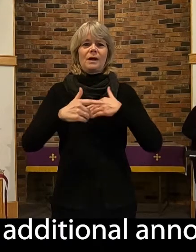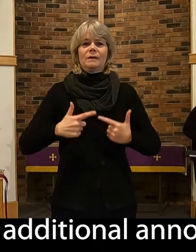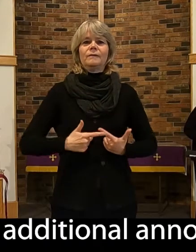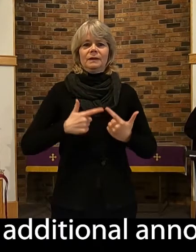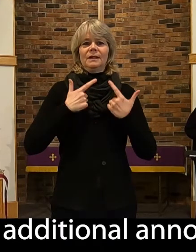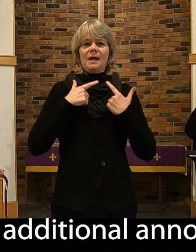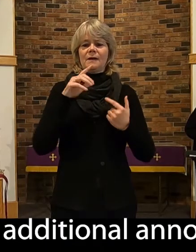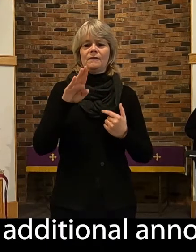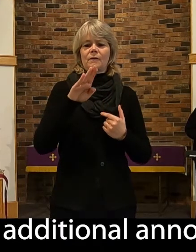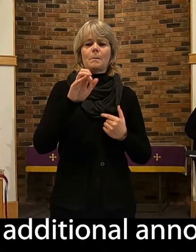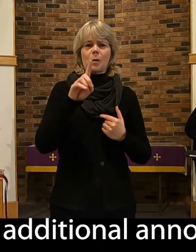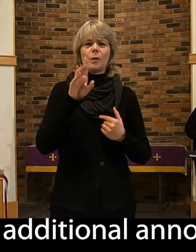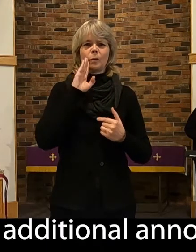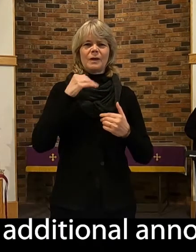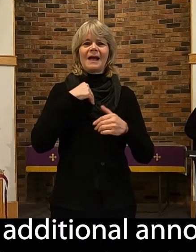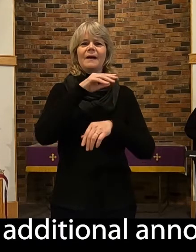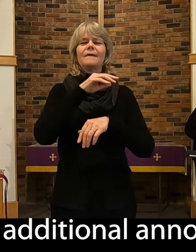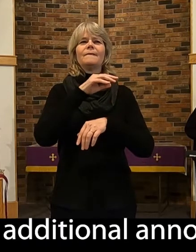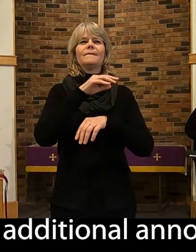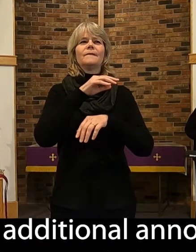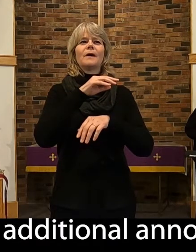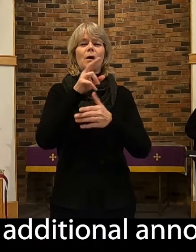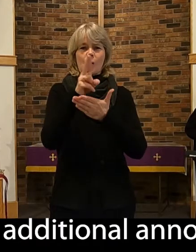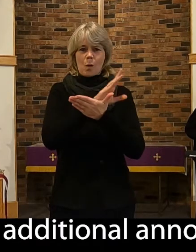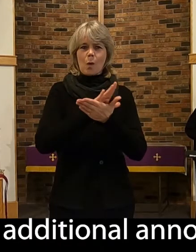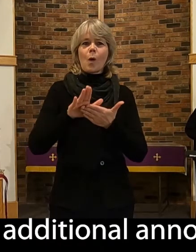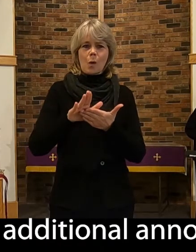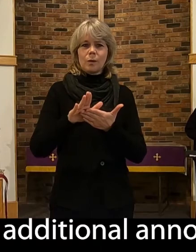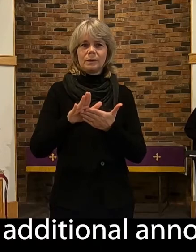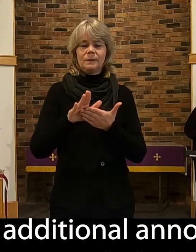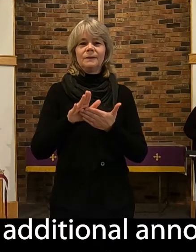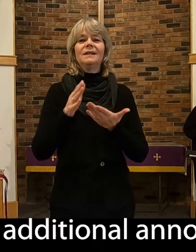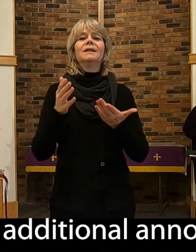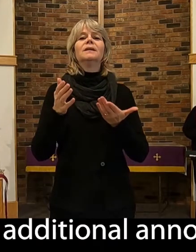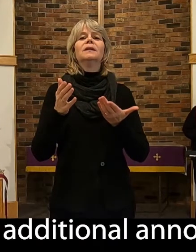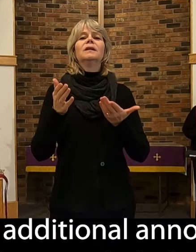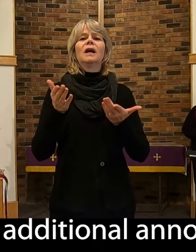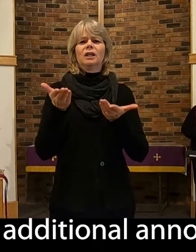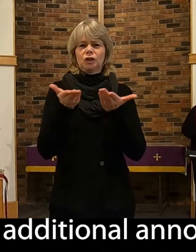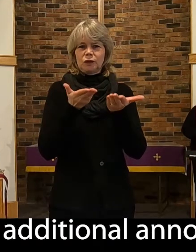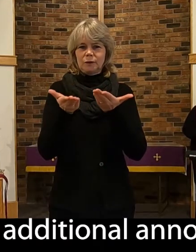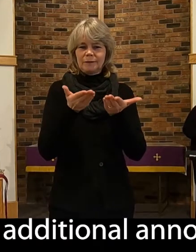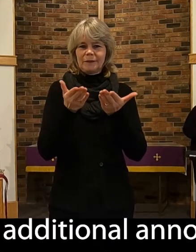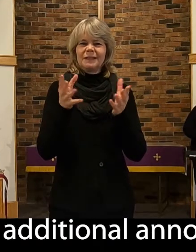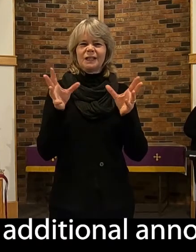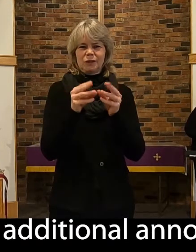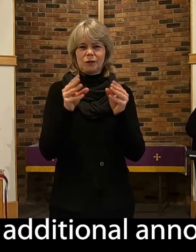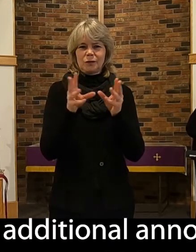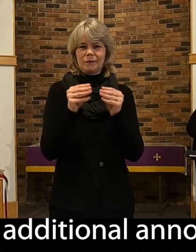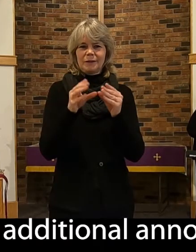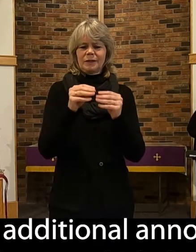Lenten Holy Week services, where we celebrate Maundy Thursday